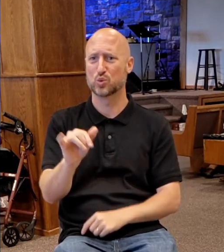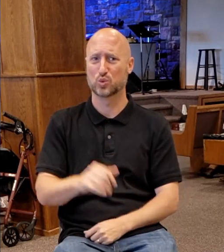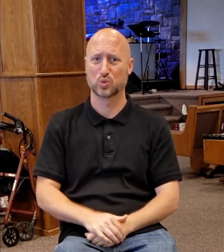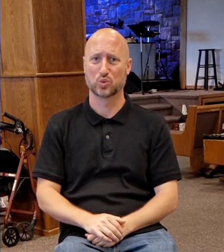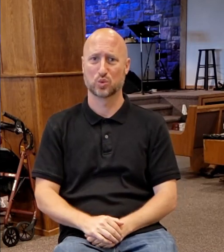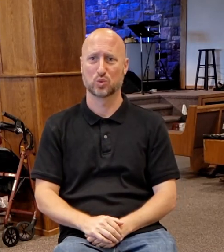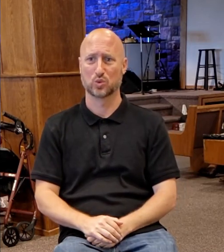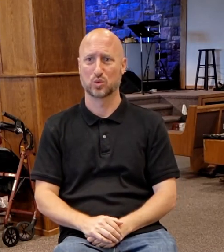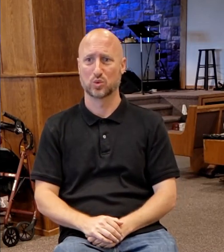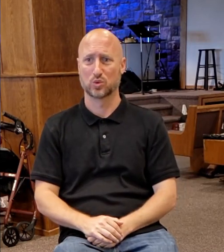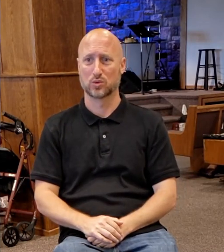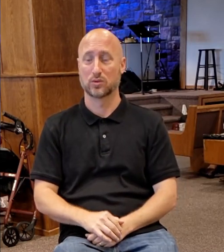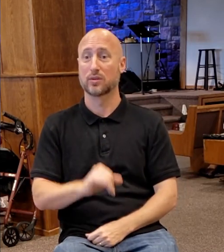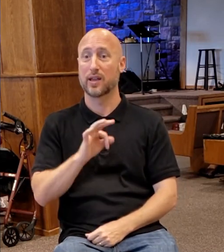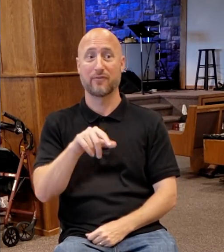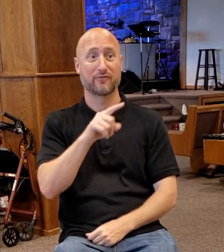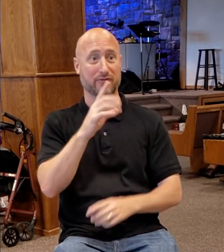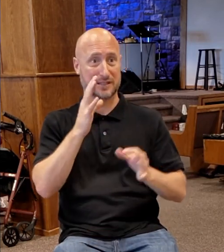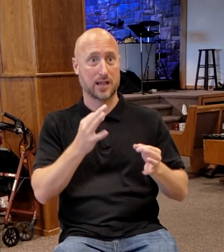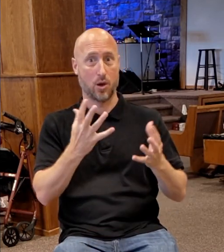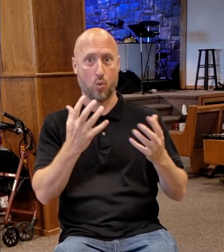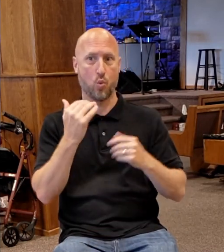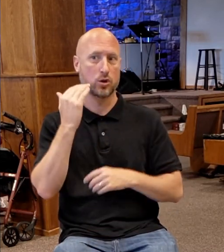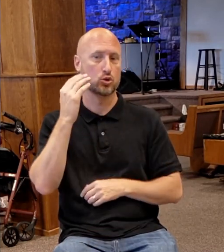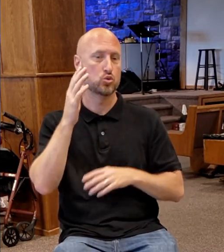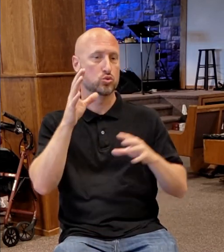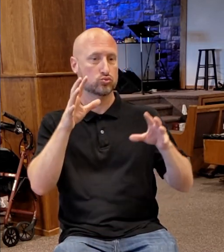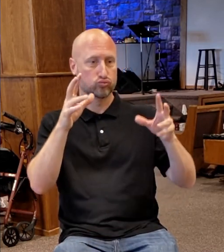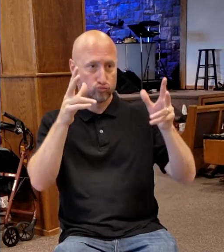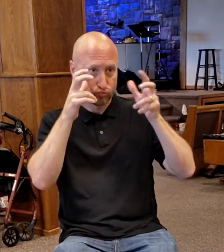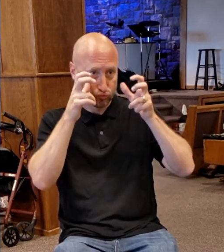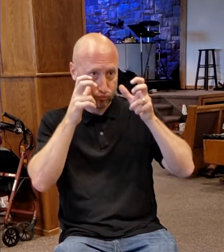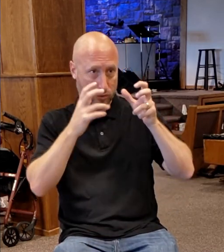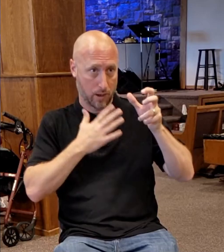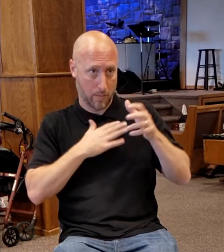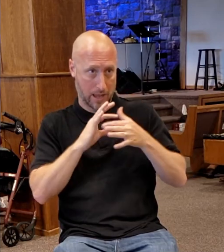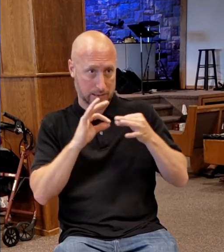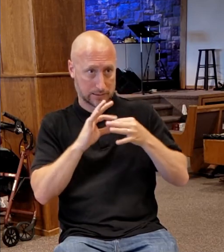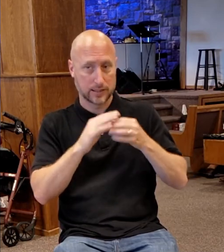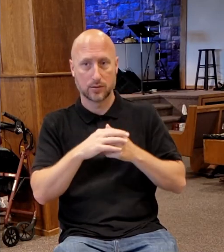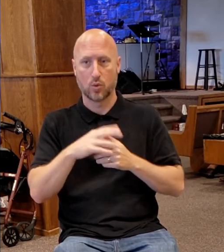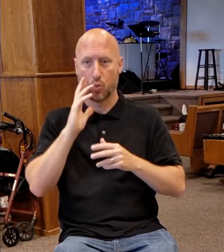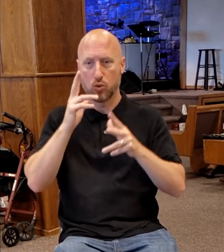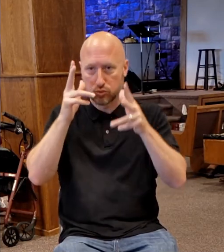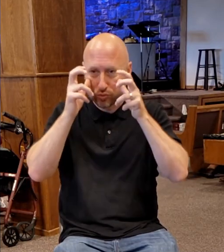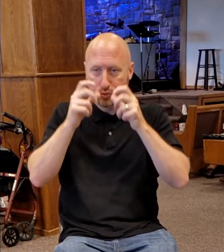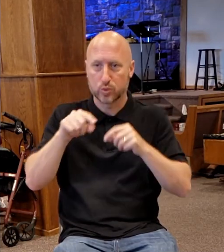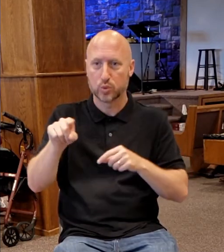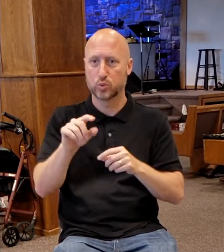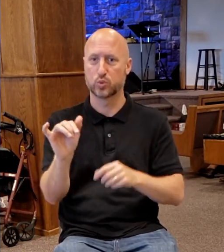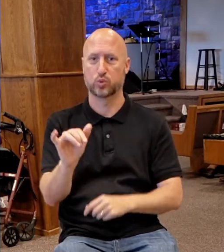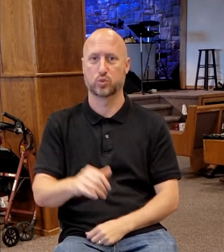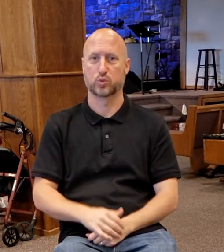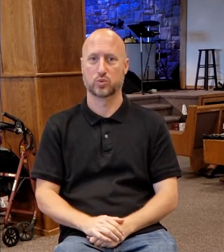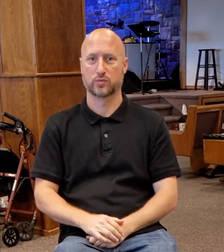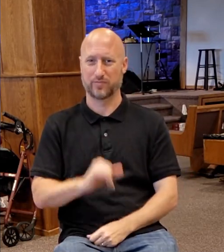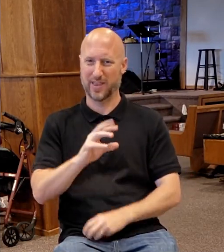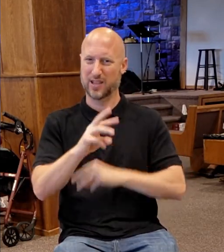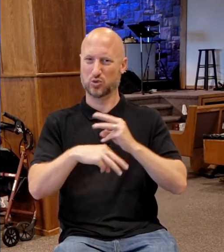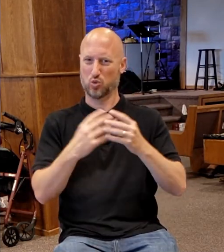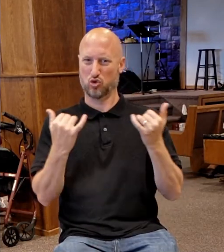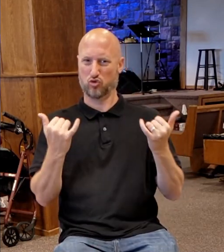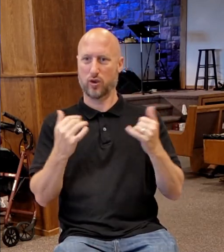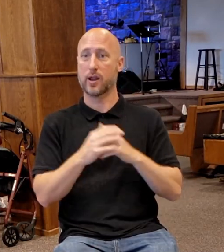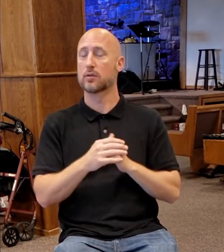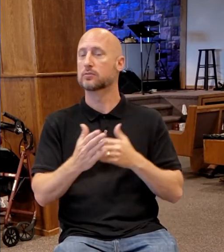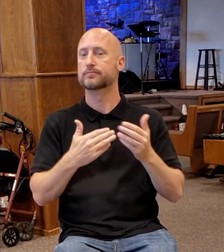they wanted to hear what I'm saying, they're going to decide that about you as well. And guys, that's the world we live in. And whether you're in school,